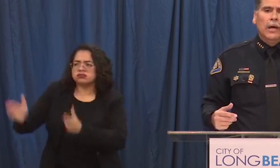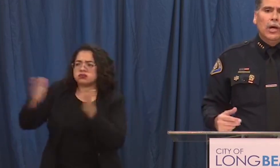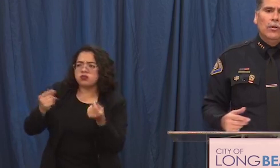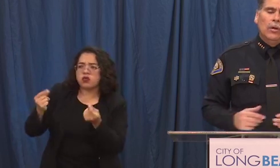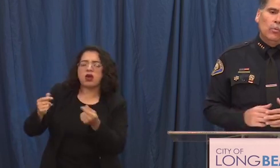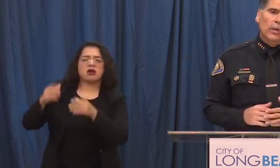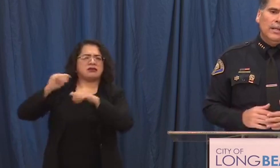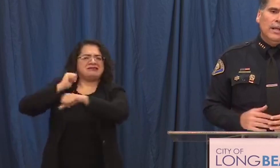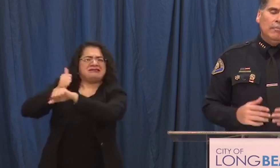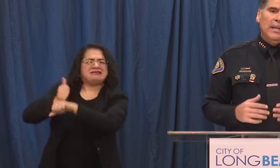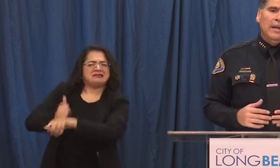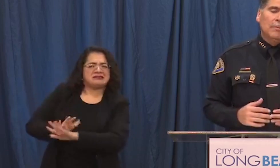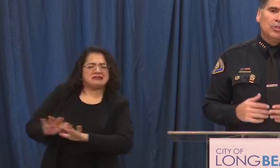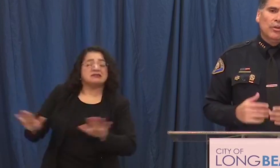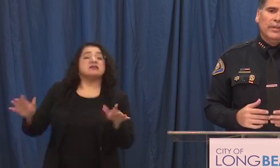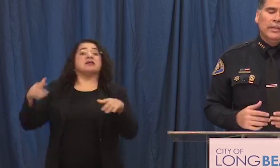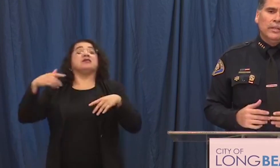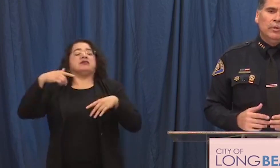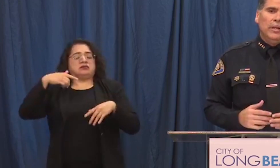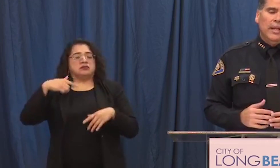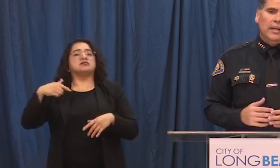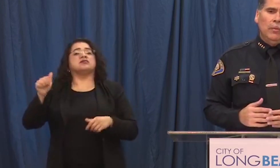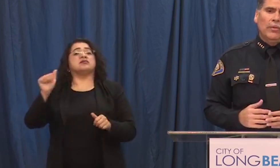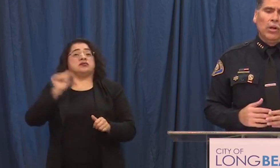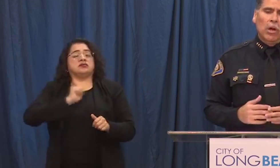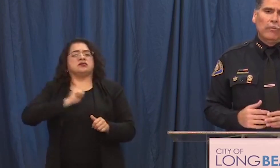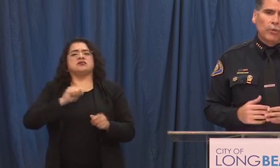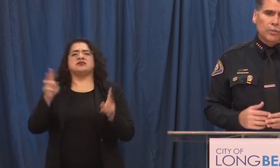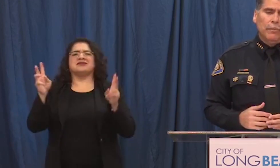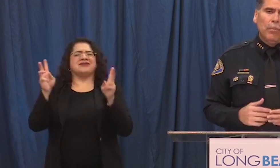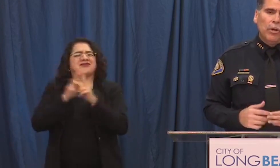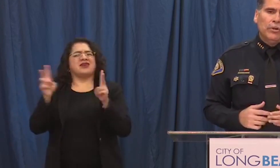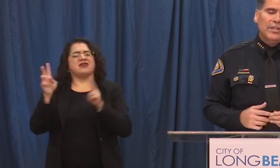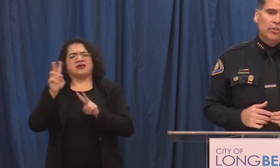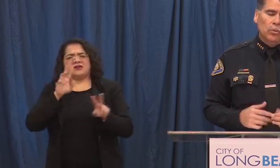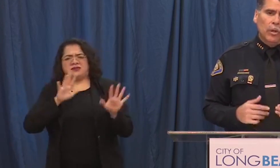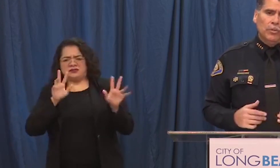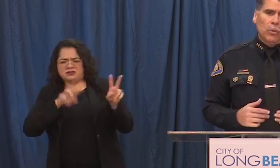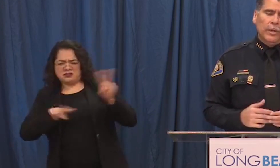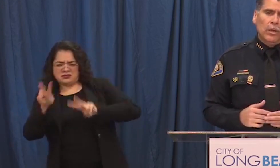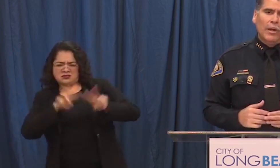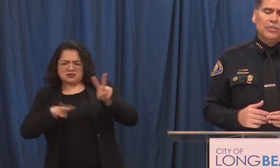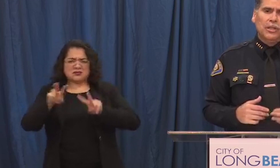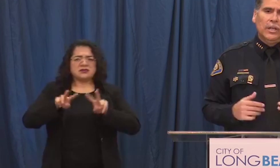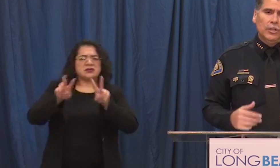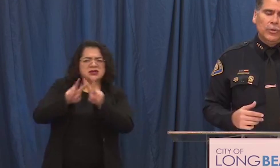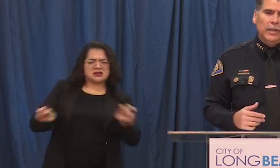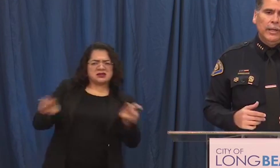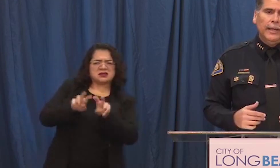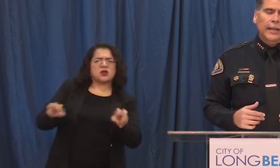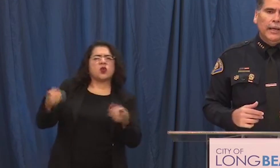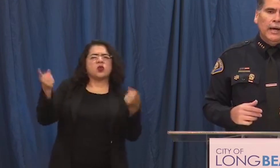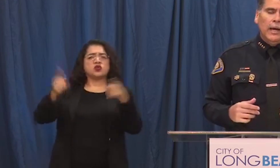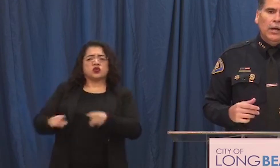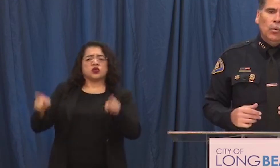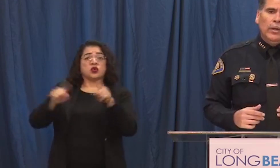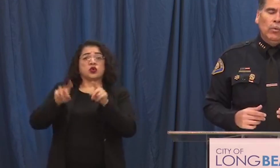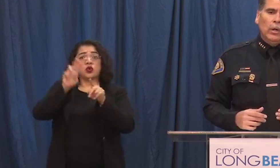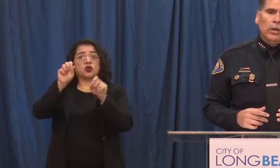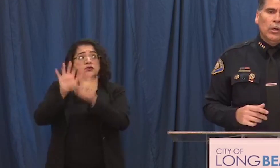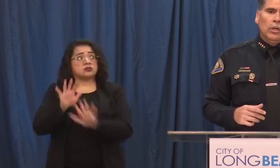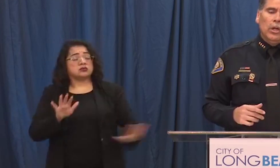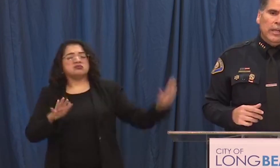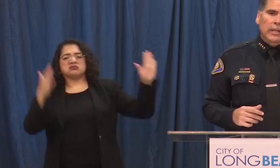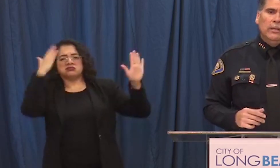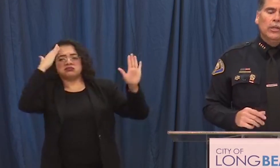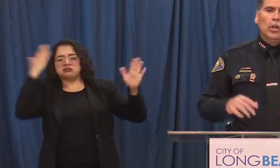uh uh really being observant communicating with our law enforcement partners as to what was going across the country uh we